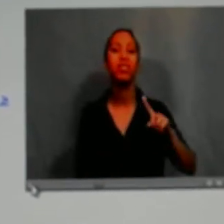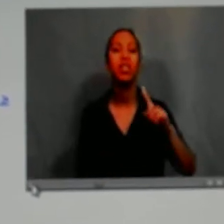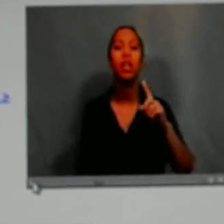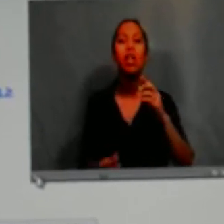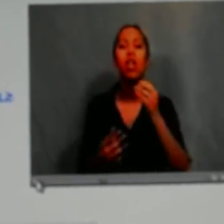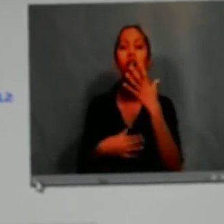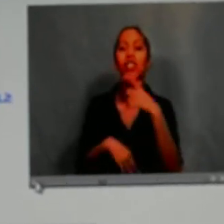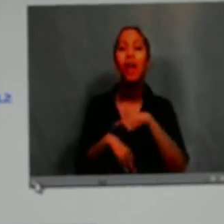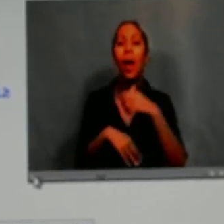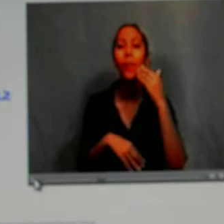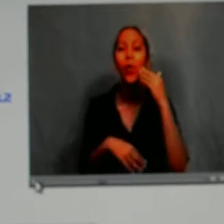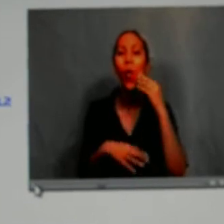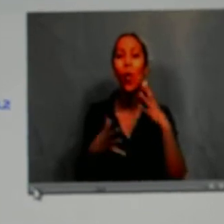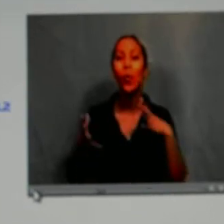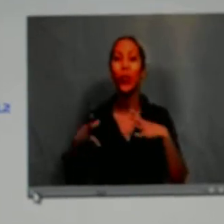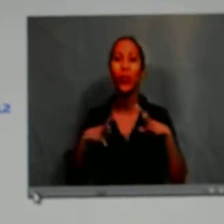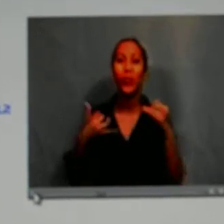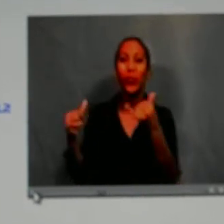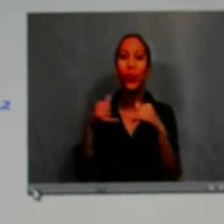Well, my friend, Paul, right?